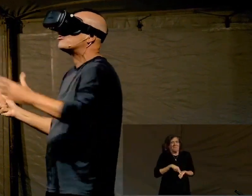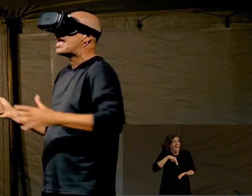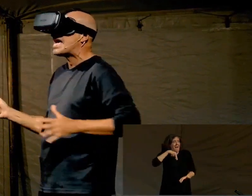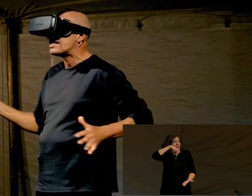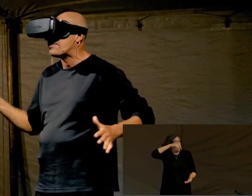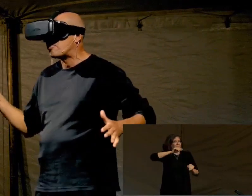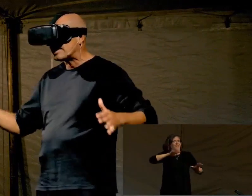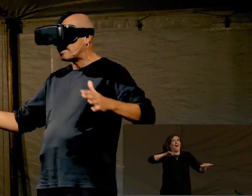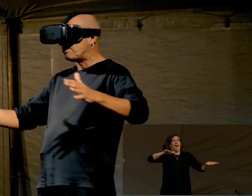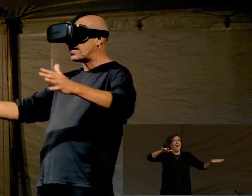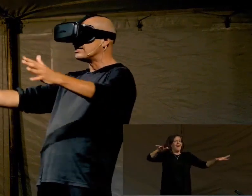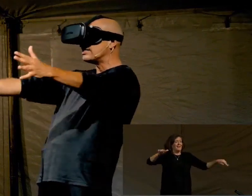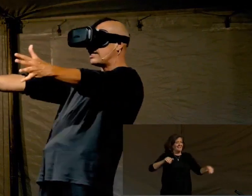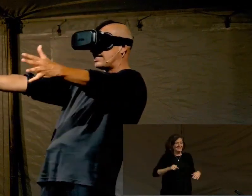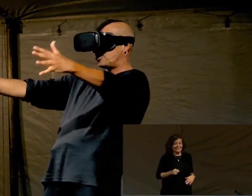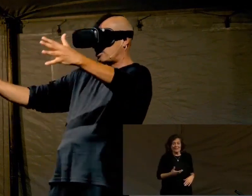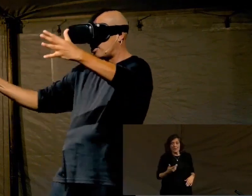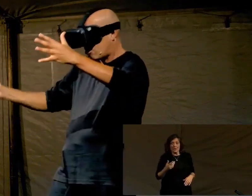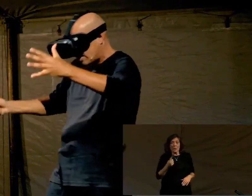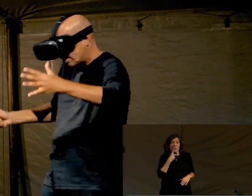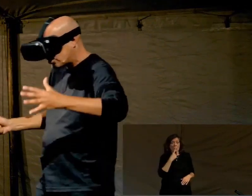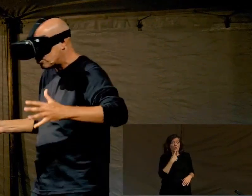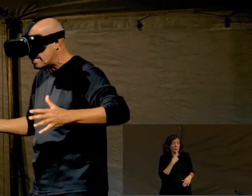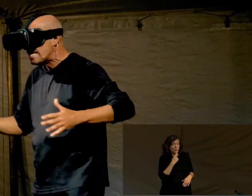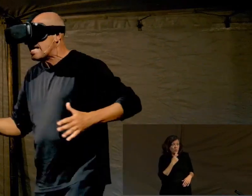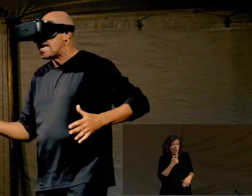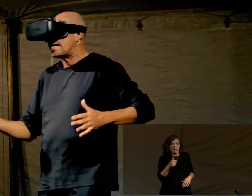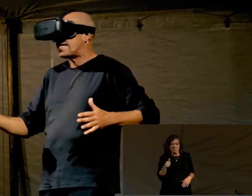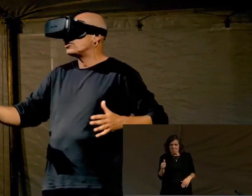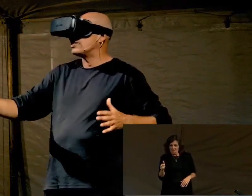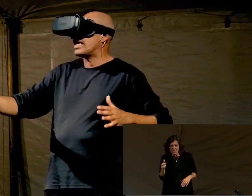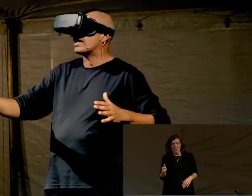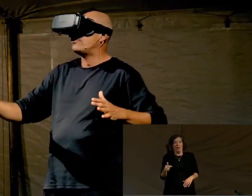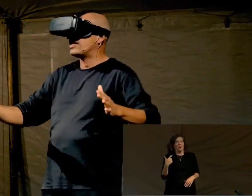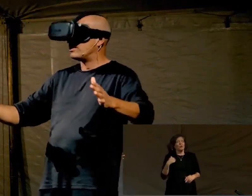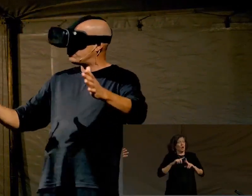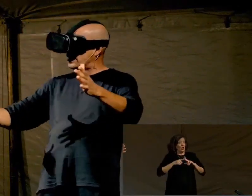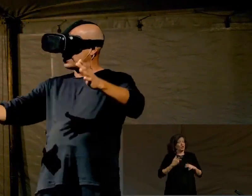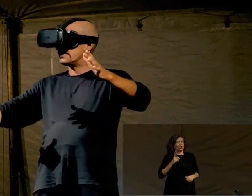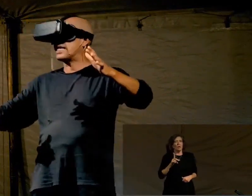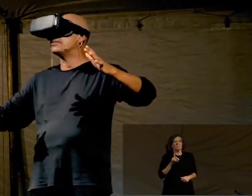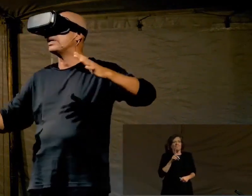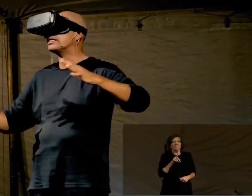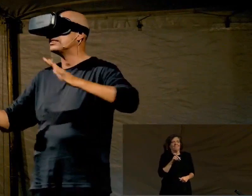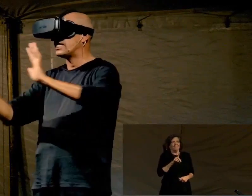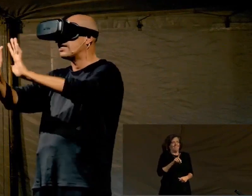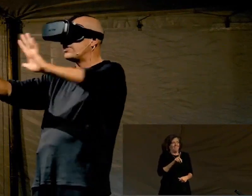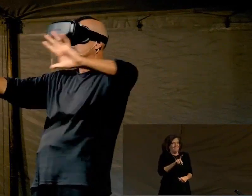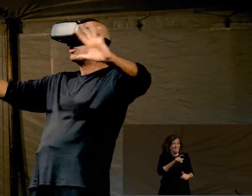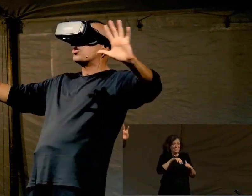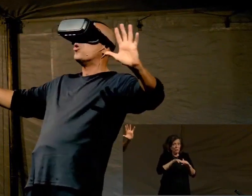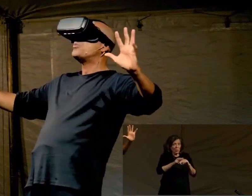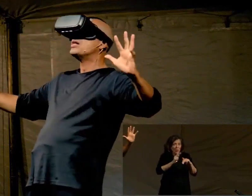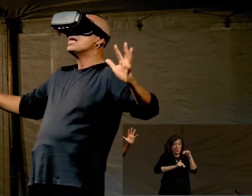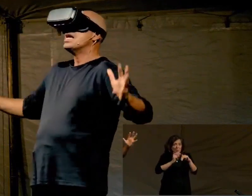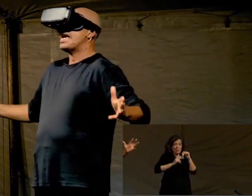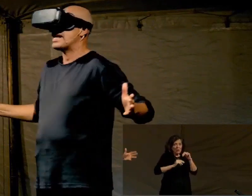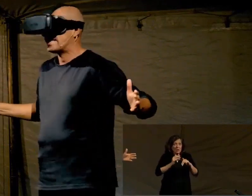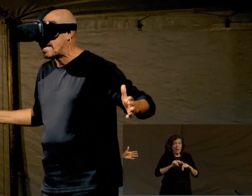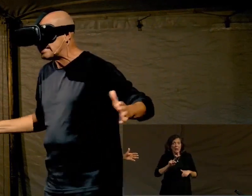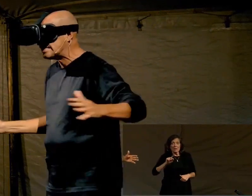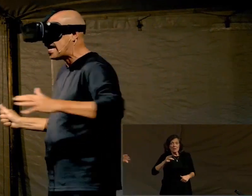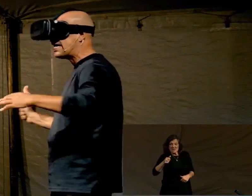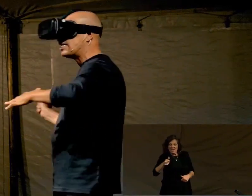light went red, and I press the button, and I start crossing the street. And I got to the elevator. press the second button, and the elevator door opened.